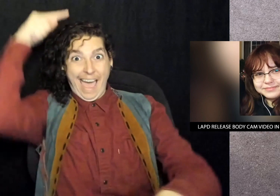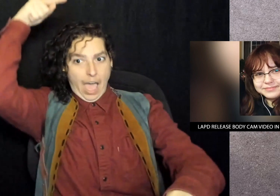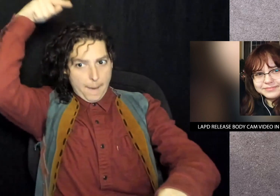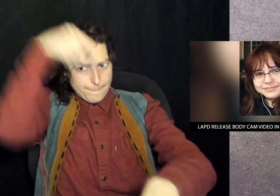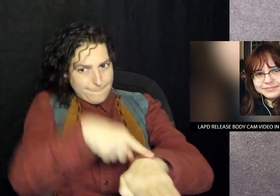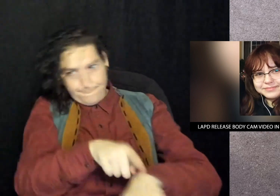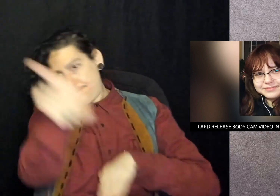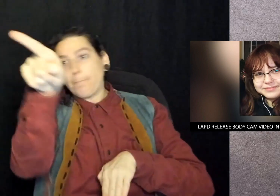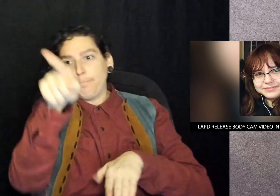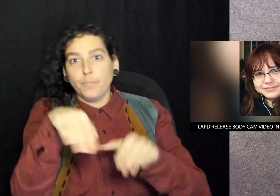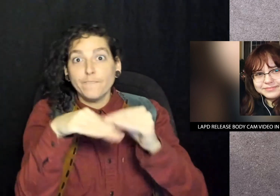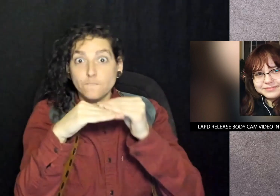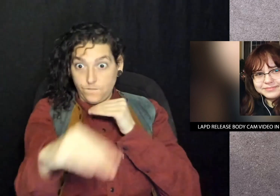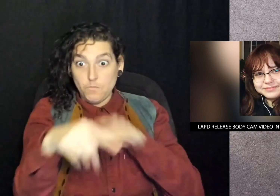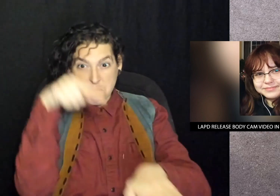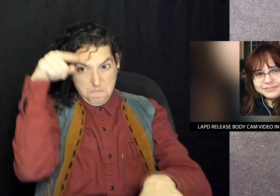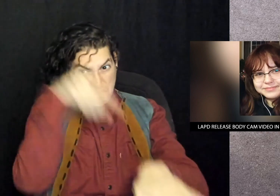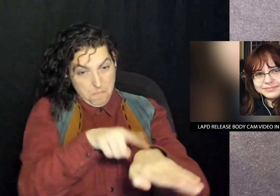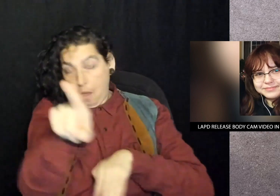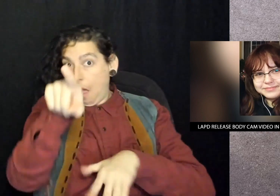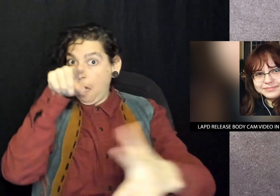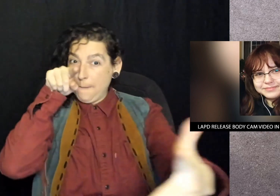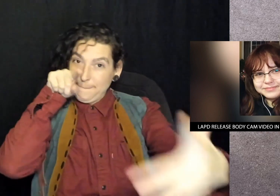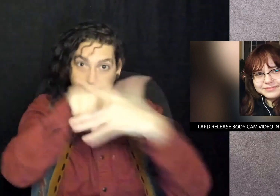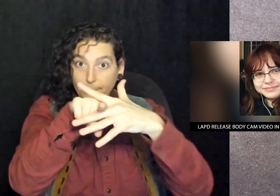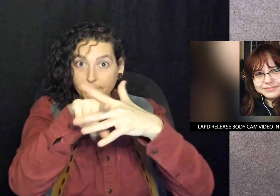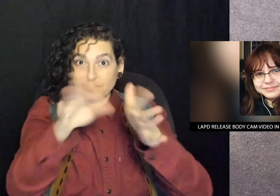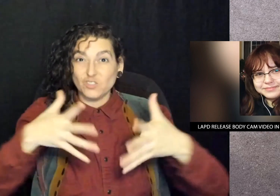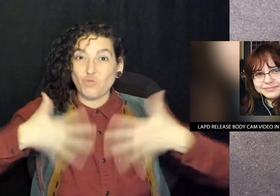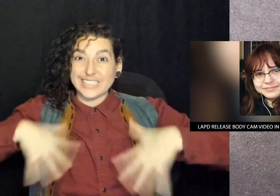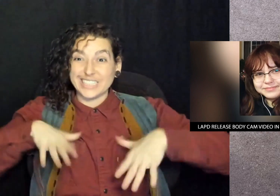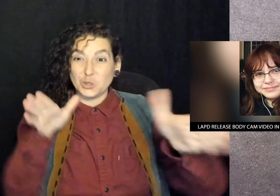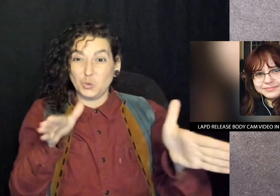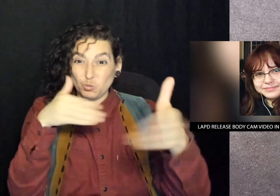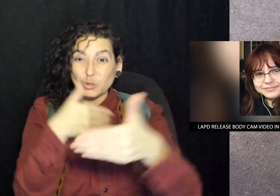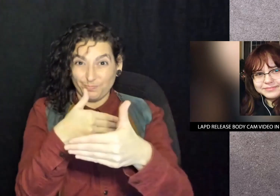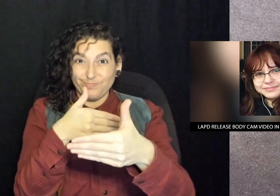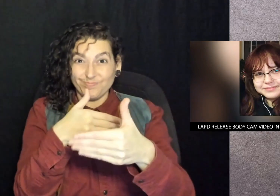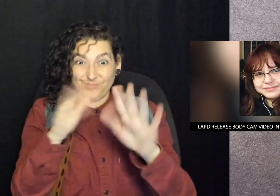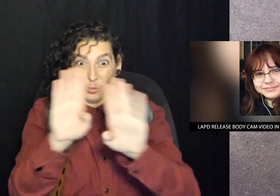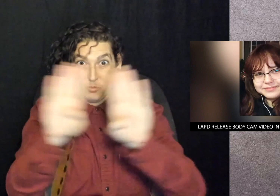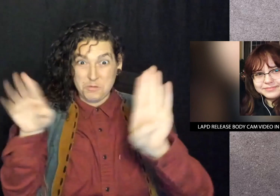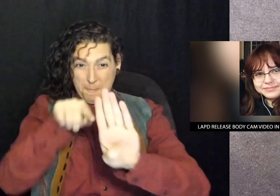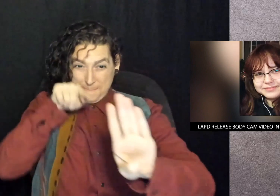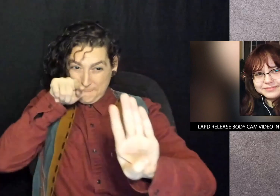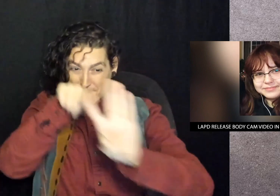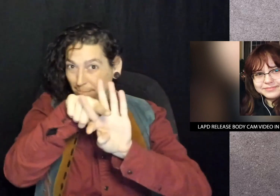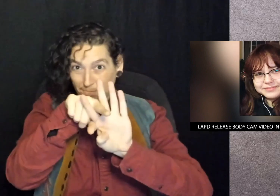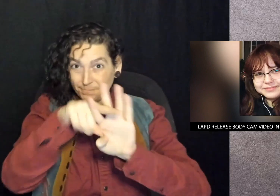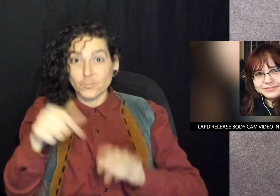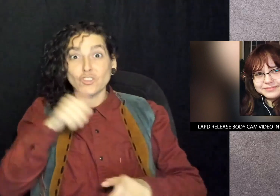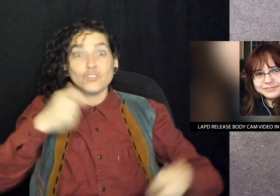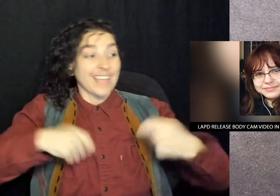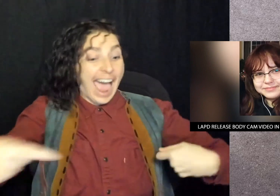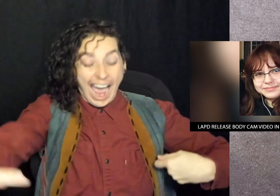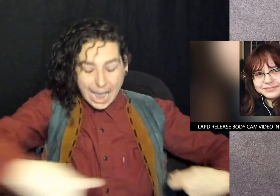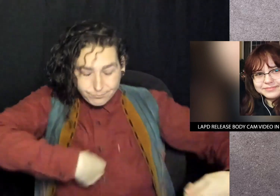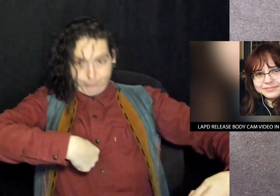ricocheted off the tile floor and entered the dressing room wall, striking her in the chest